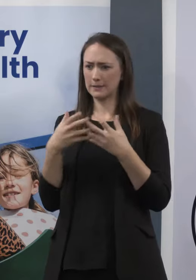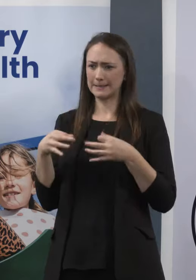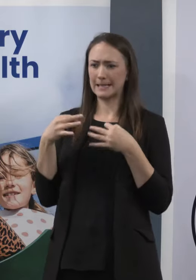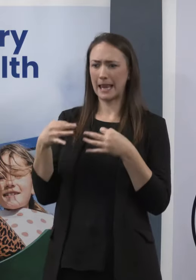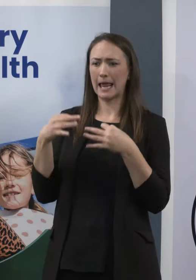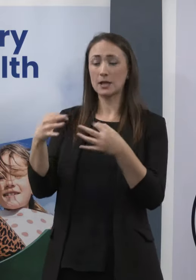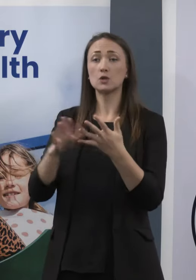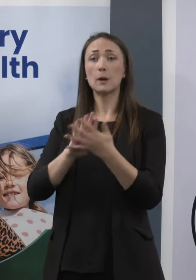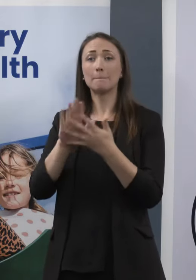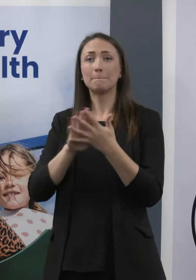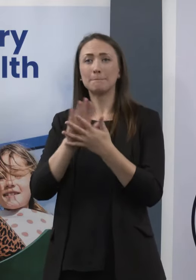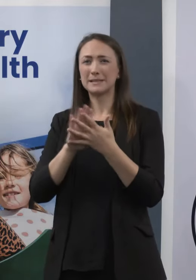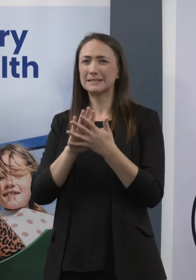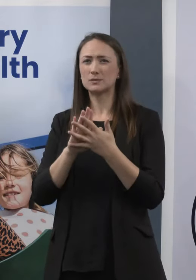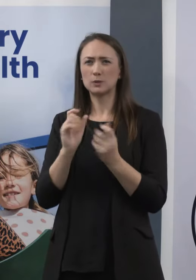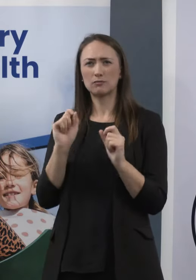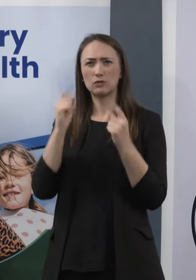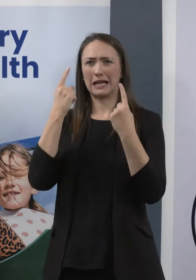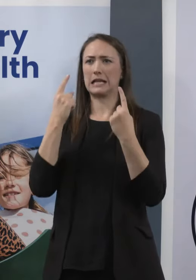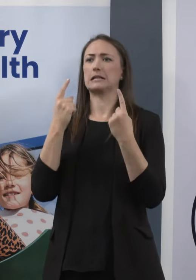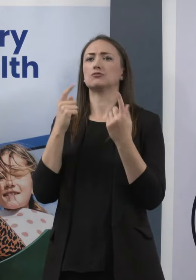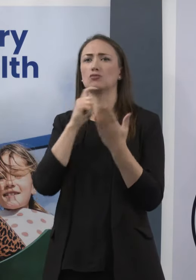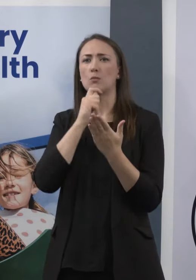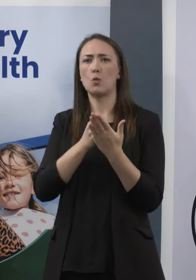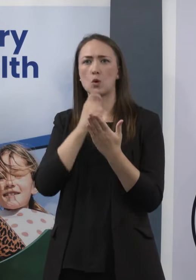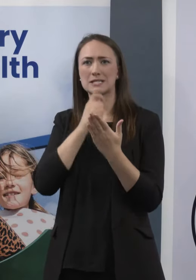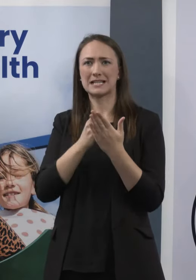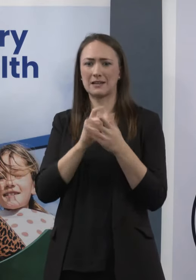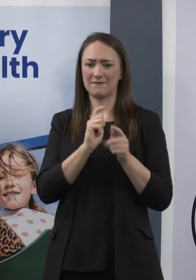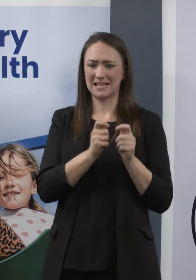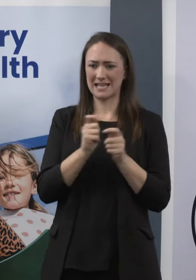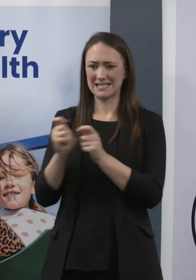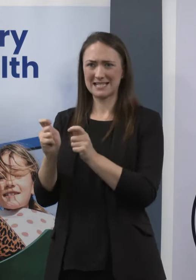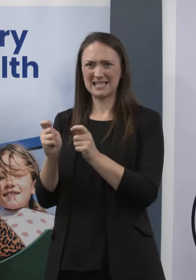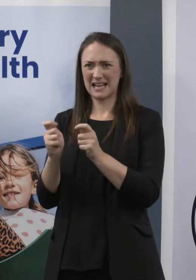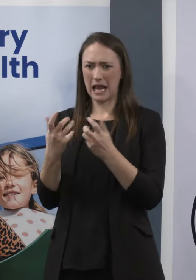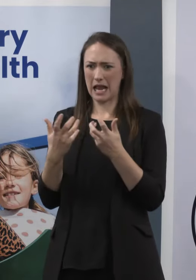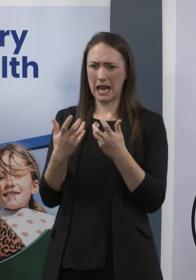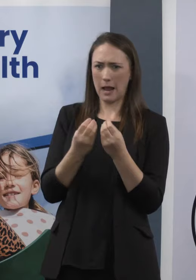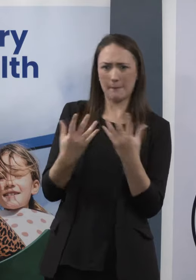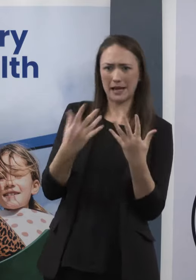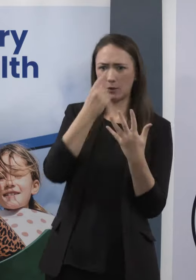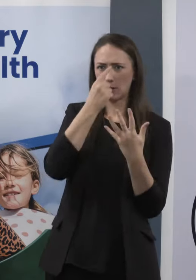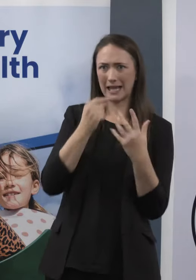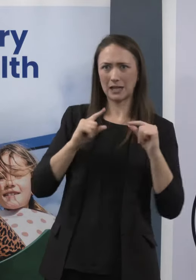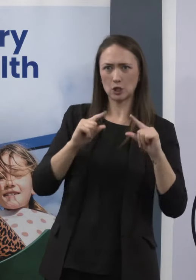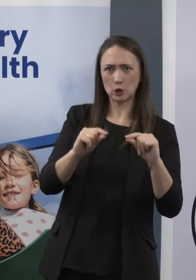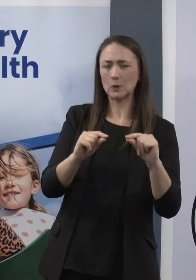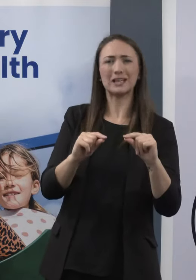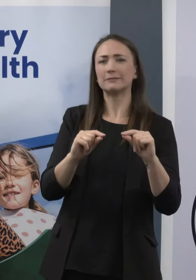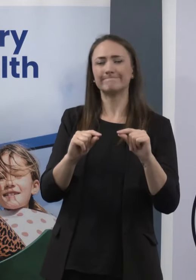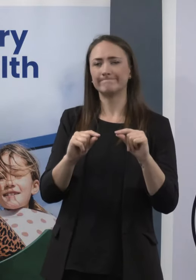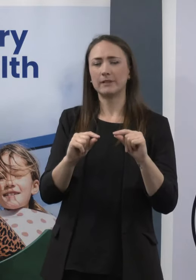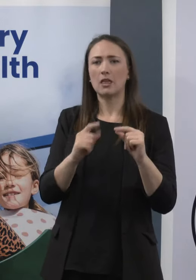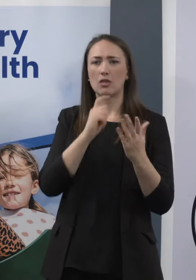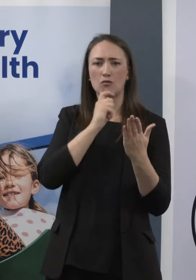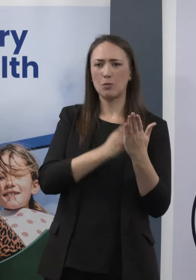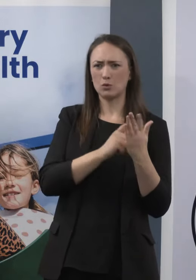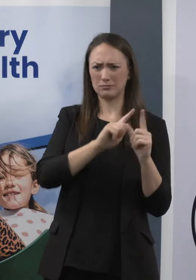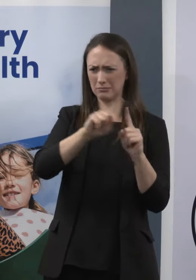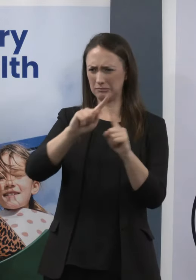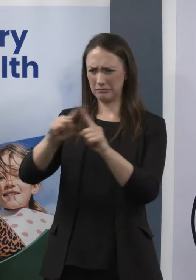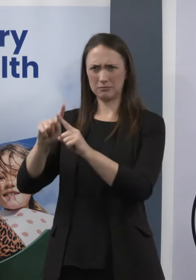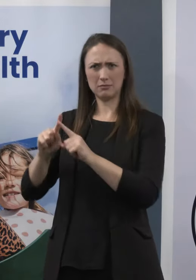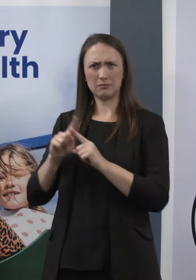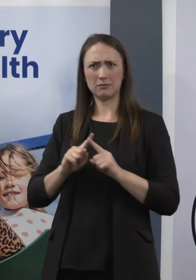That meant we had some inconsistent reporting of testing capacity, and it's clear from the findings that we could and should have done